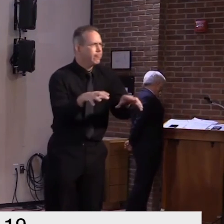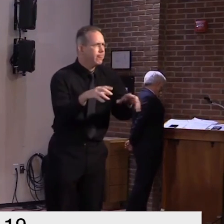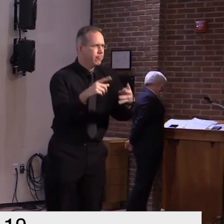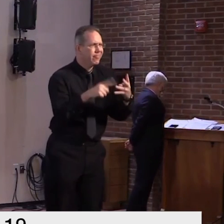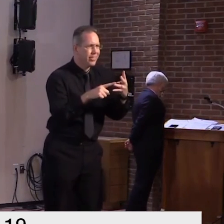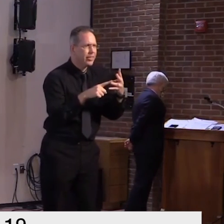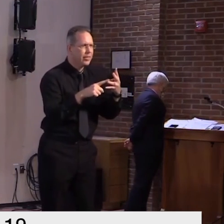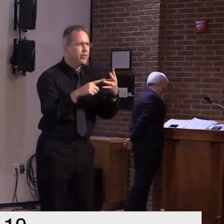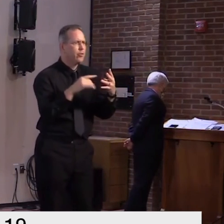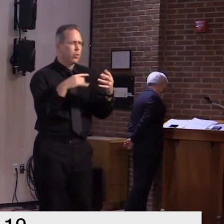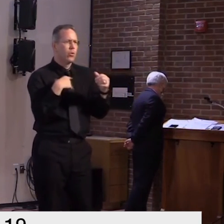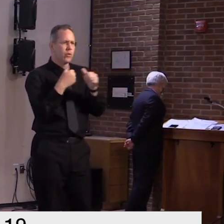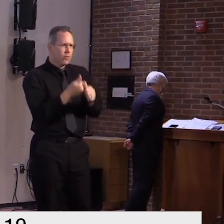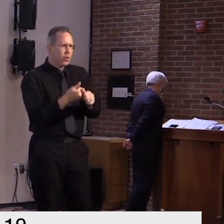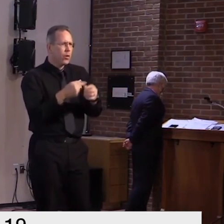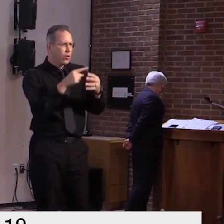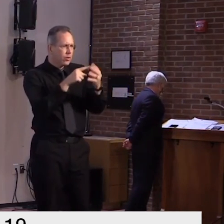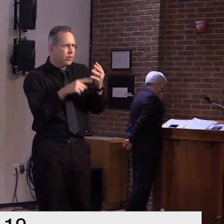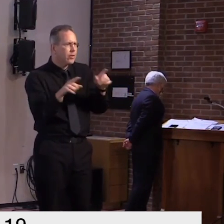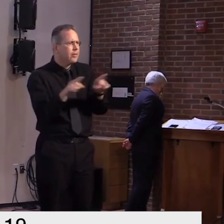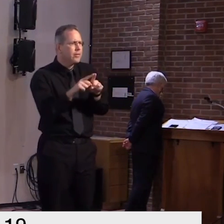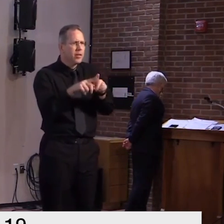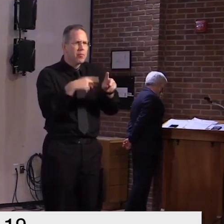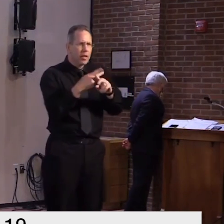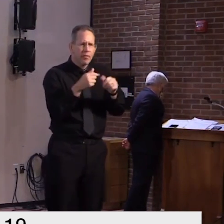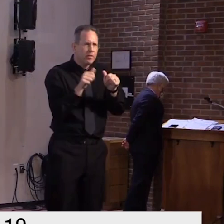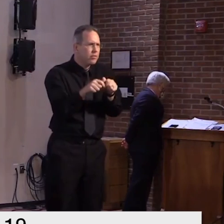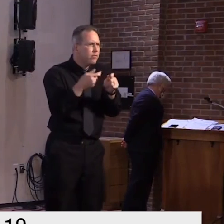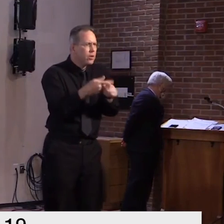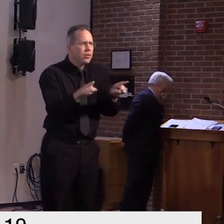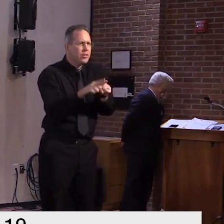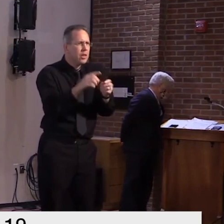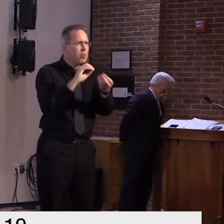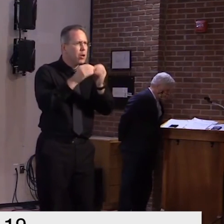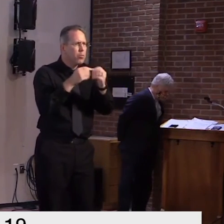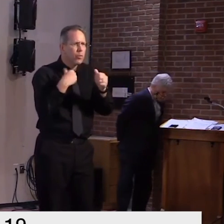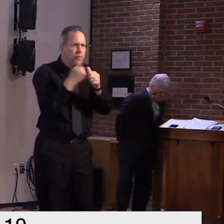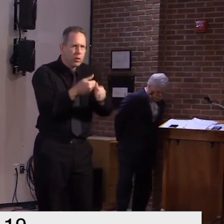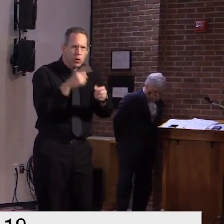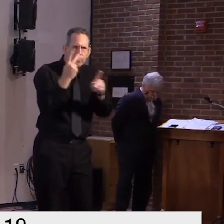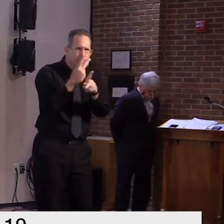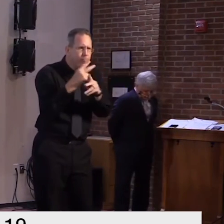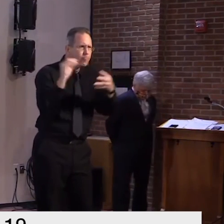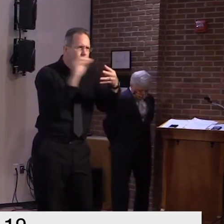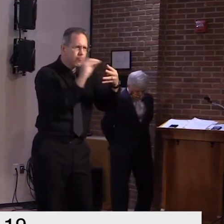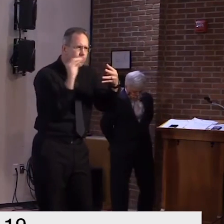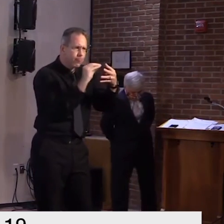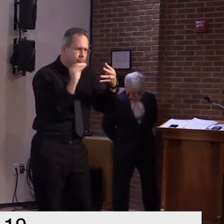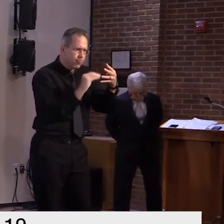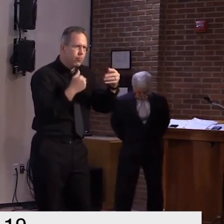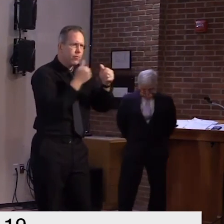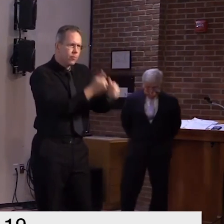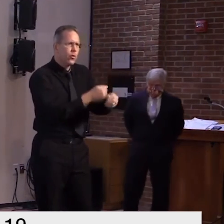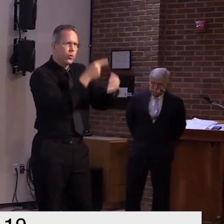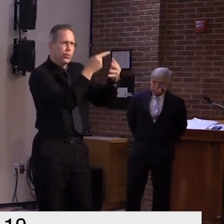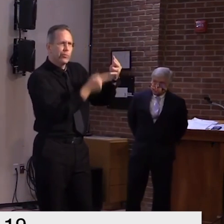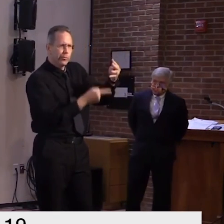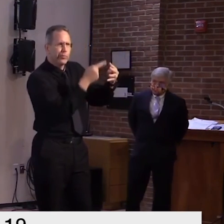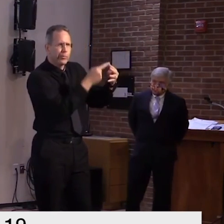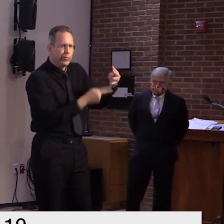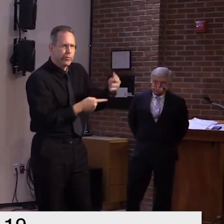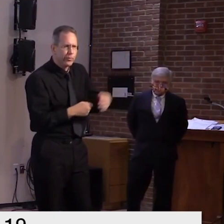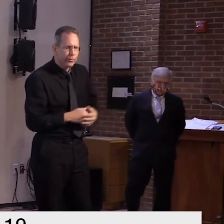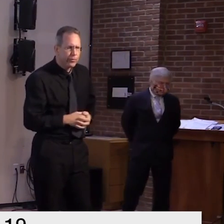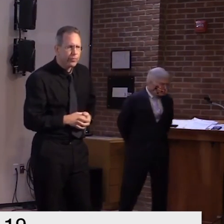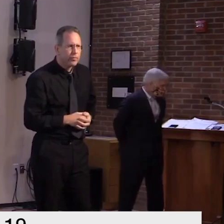pretty much everything that we're doing um obviously there are some things we may not have measured before and now we have